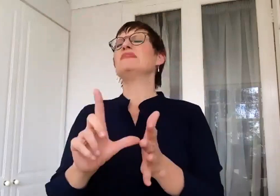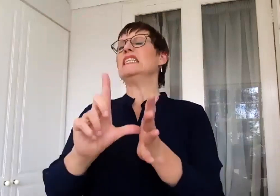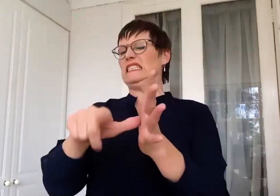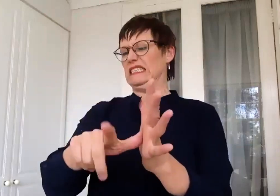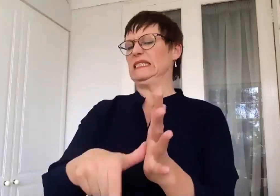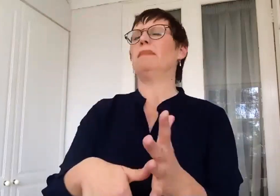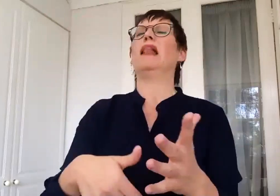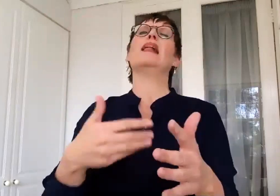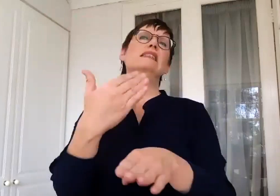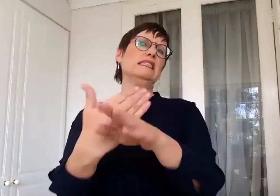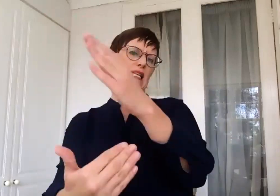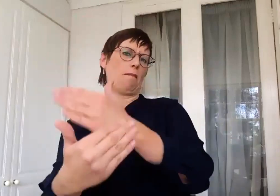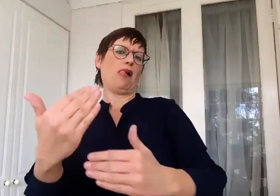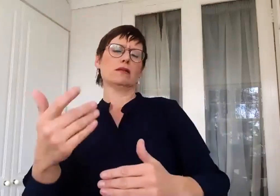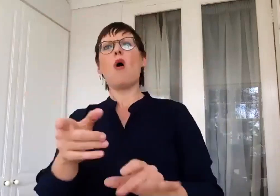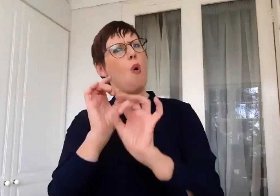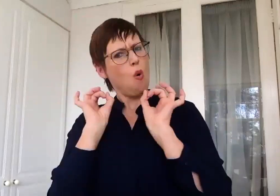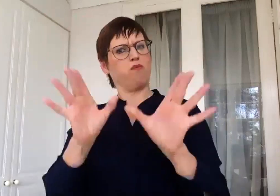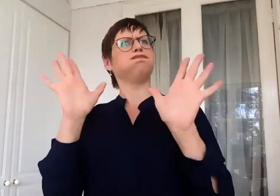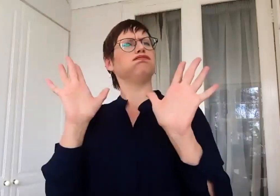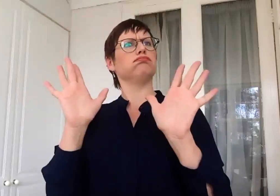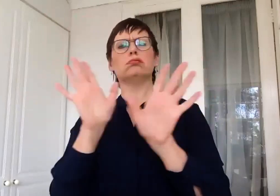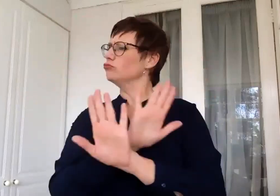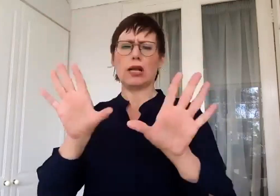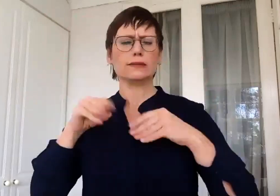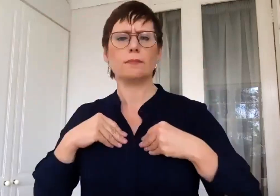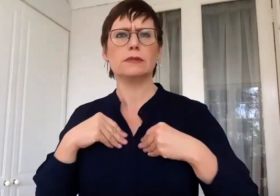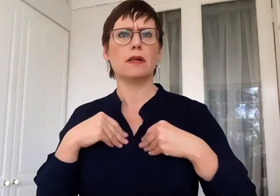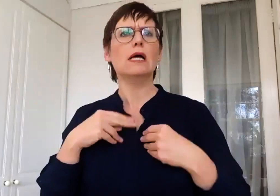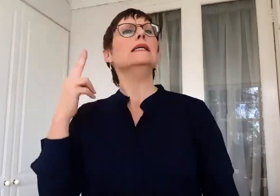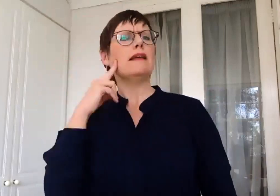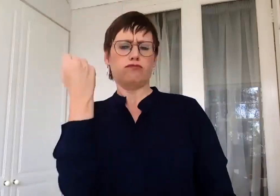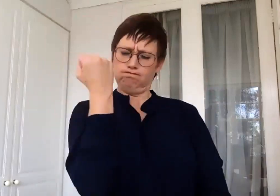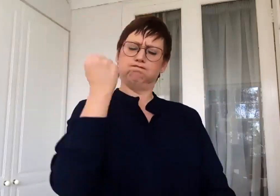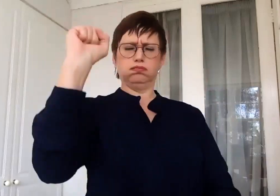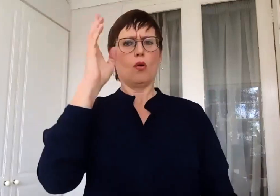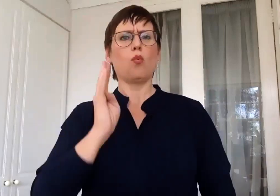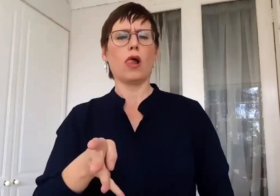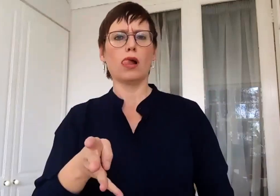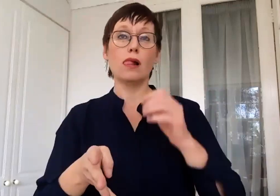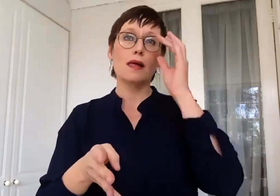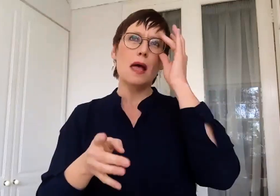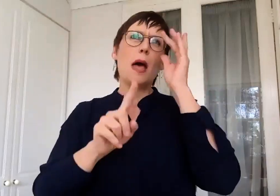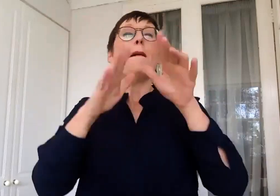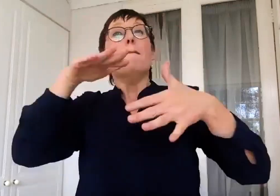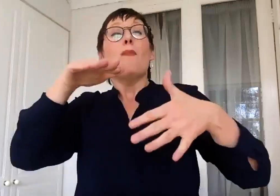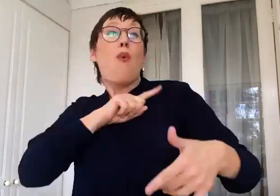and linguistic sense as disabled. So it's very offensive, not because of the political disability